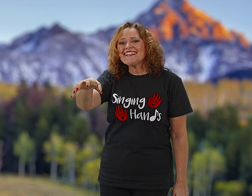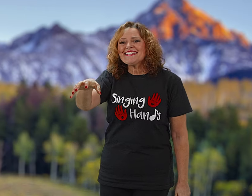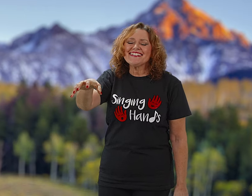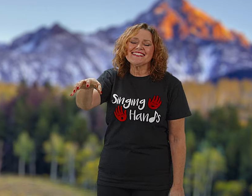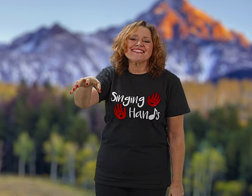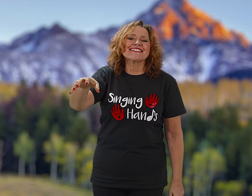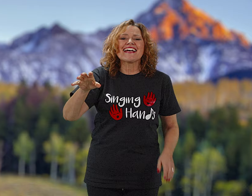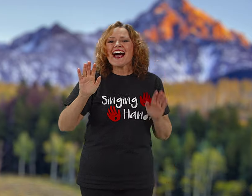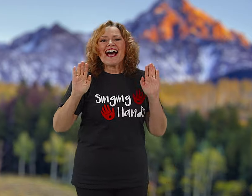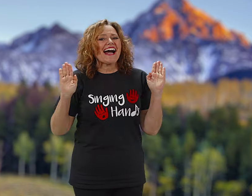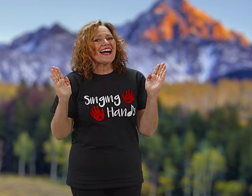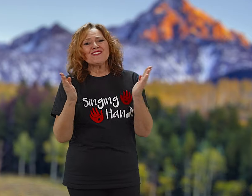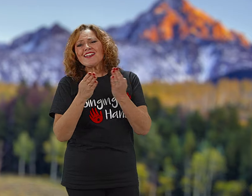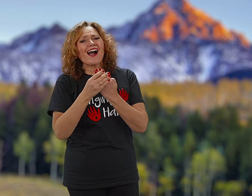I belong,